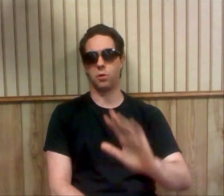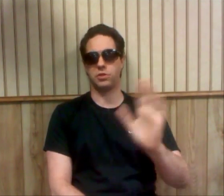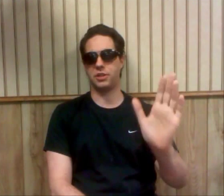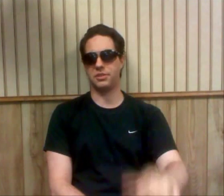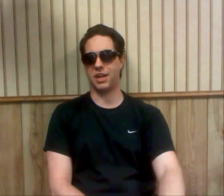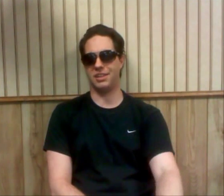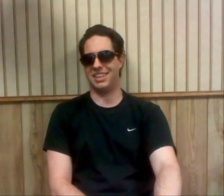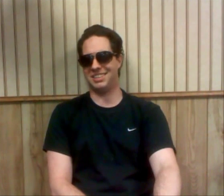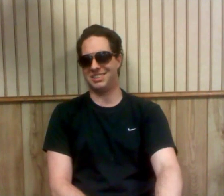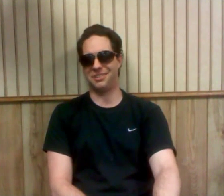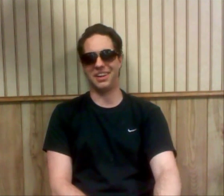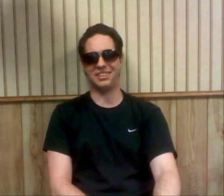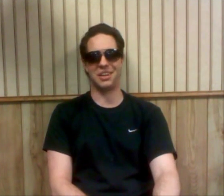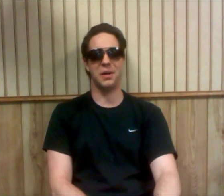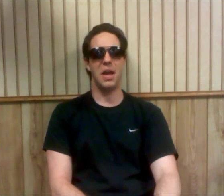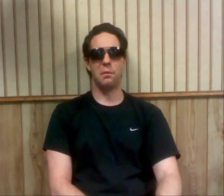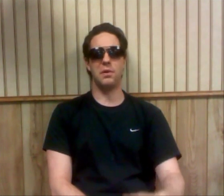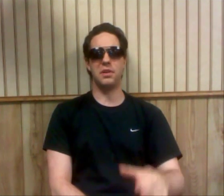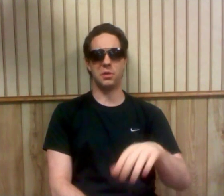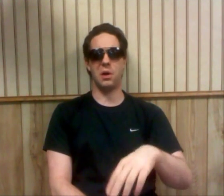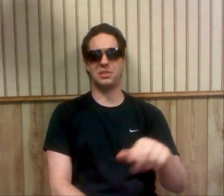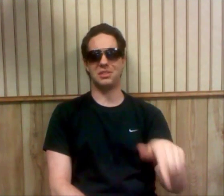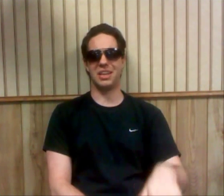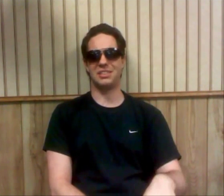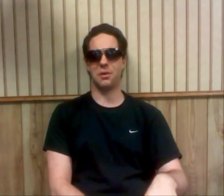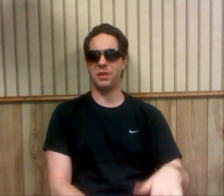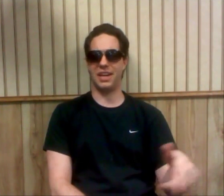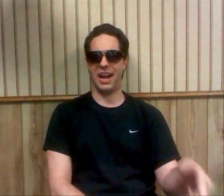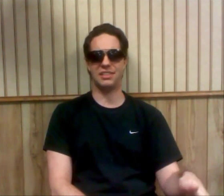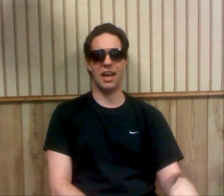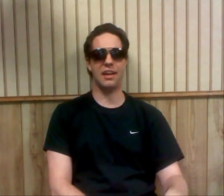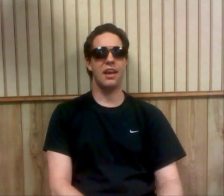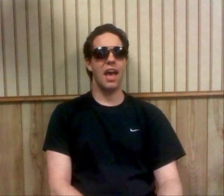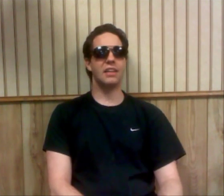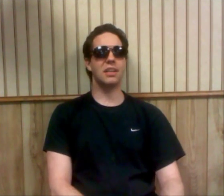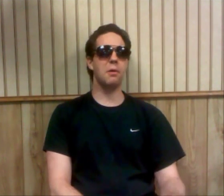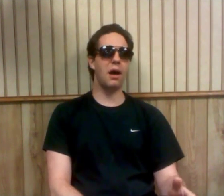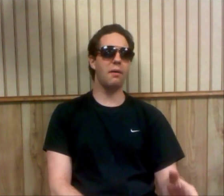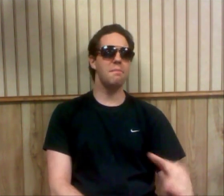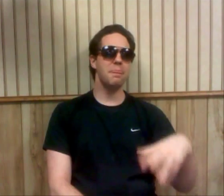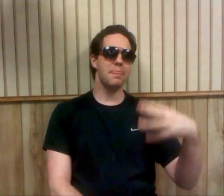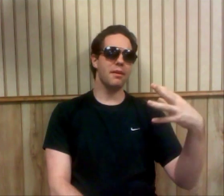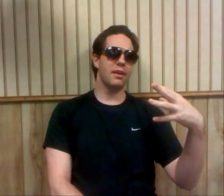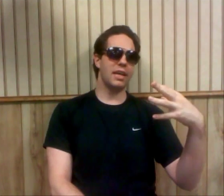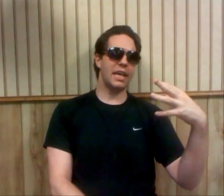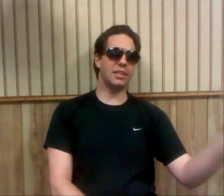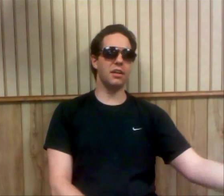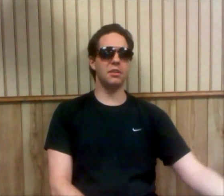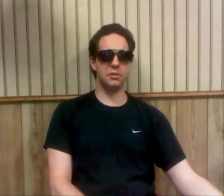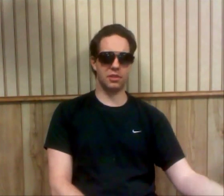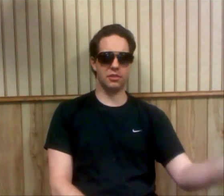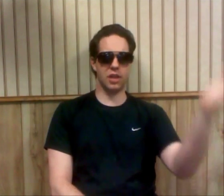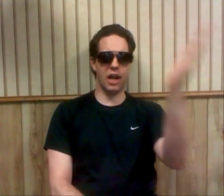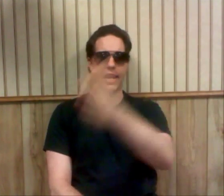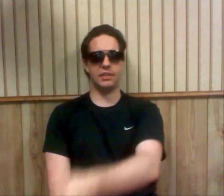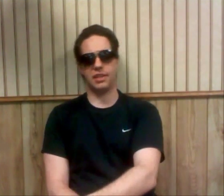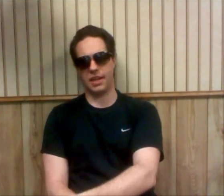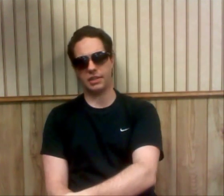worst year of John Cena's career, so wouldn't a loss to Lesnar only enhance that? It's like, well, he's going to lose to Johnny Ace the next